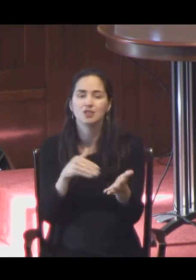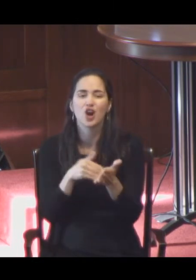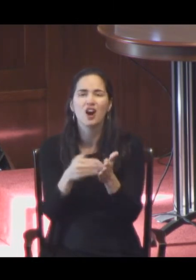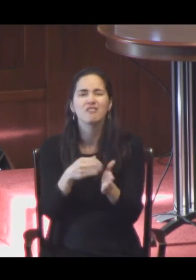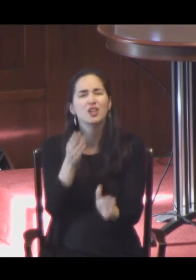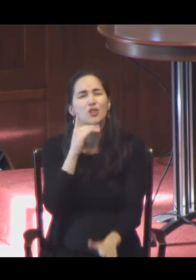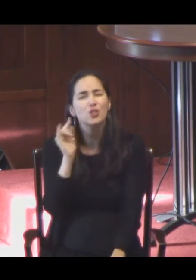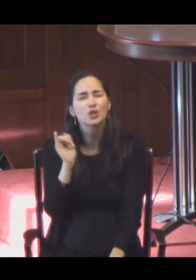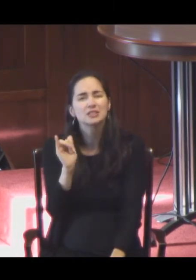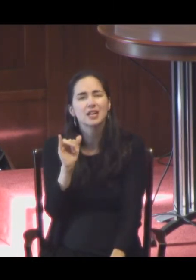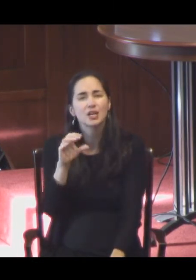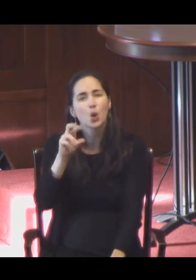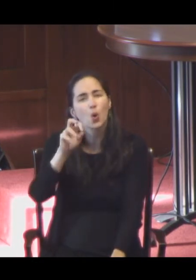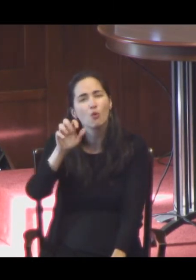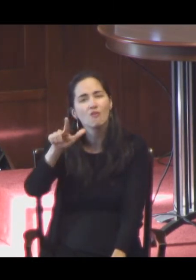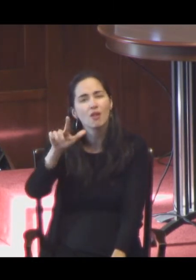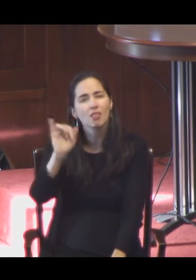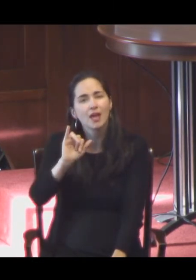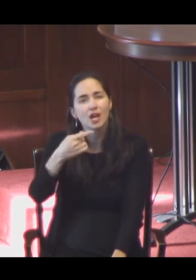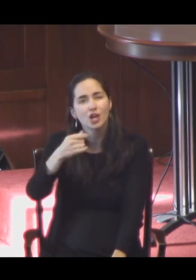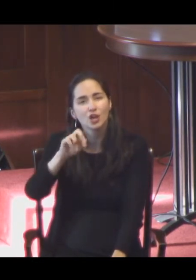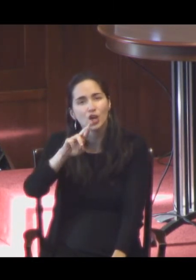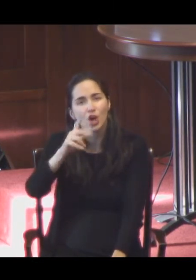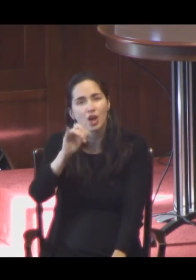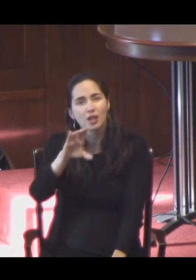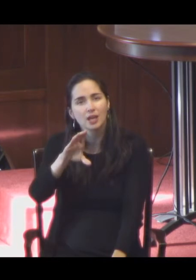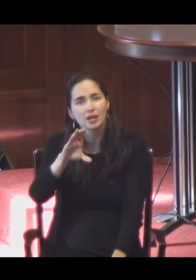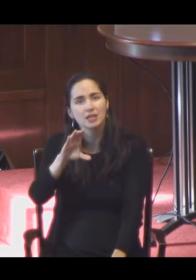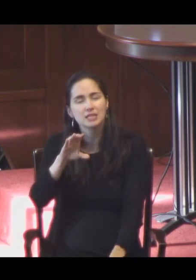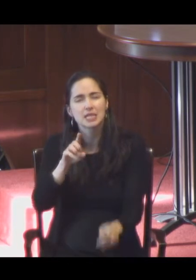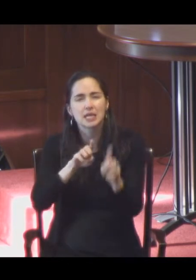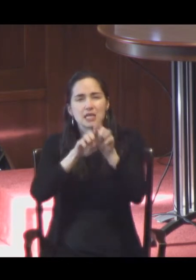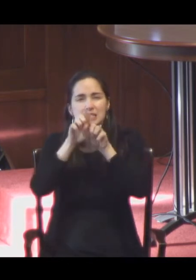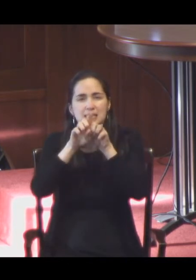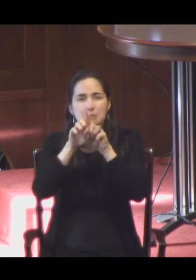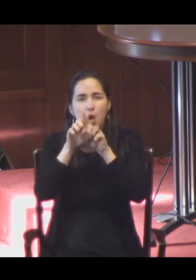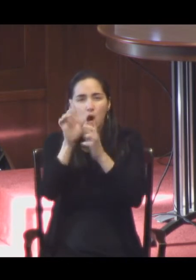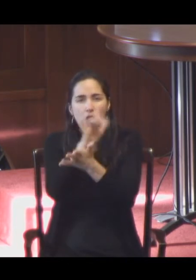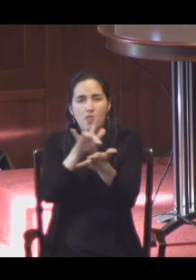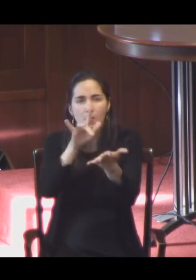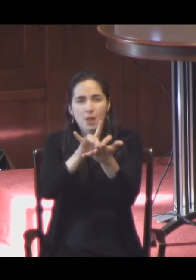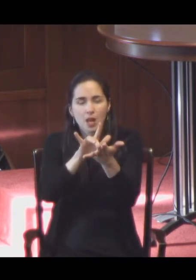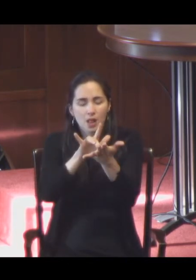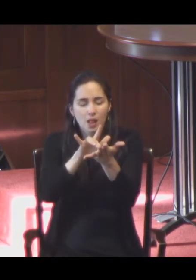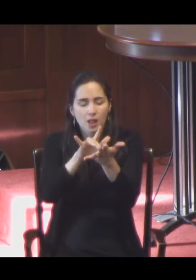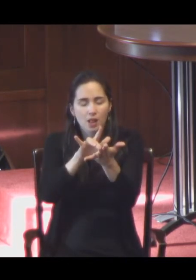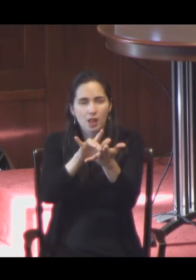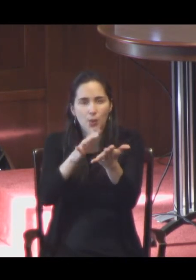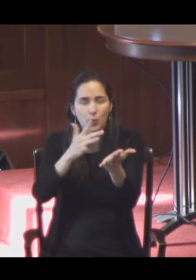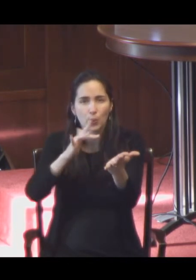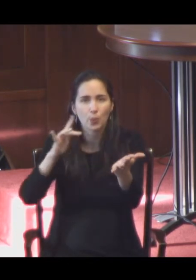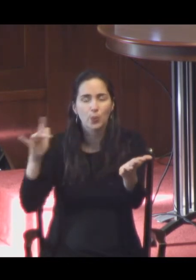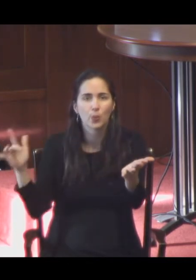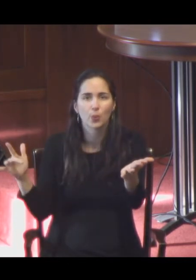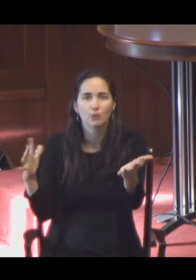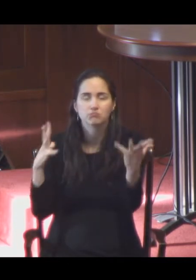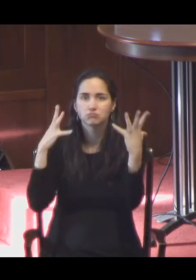-like shape, and there's a little star sparkling right in the middle of a deep as your blue. It's a beautiful gem. Often found in Afghanistan,